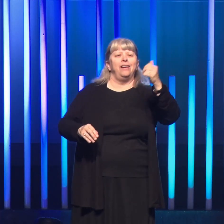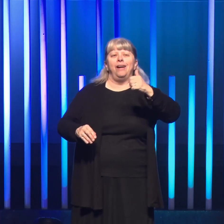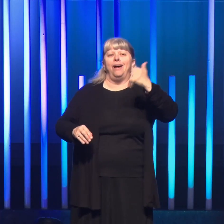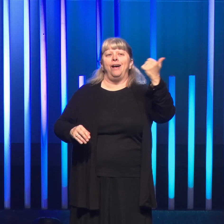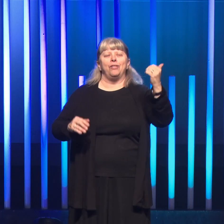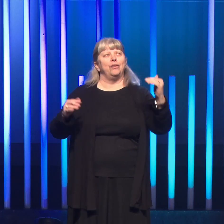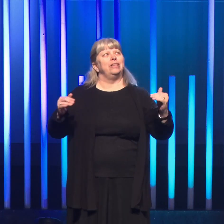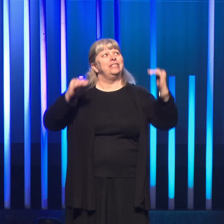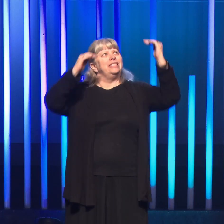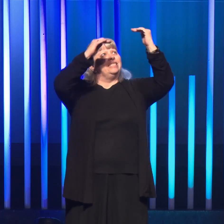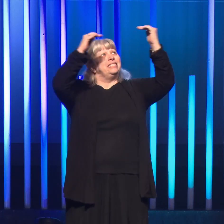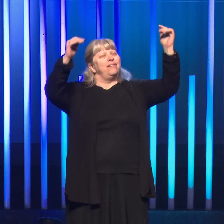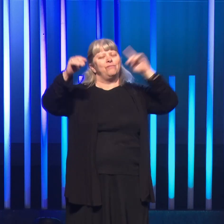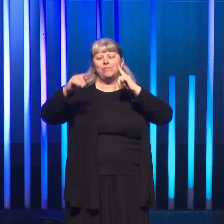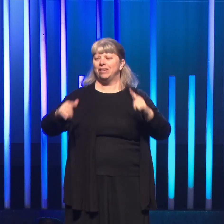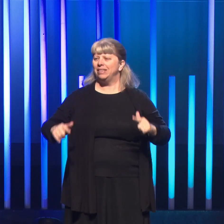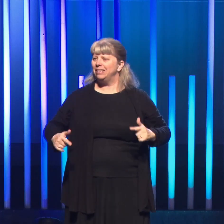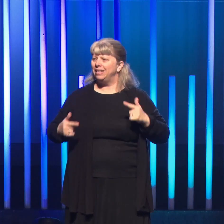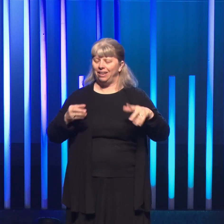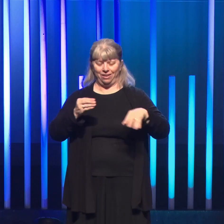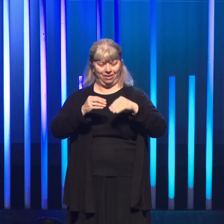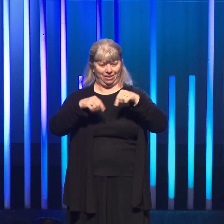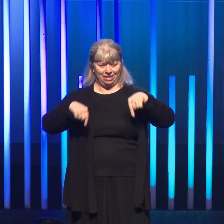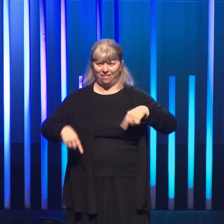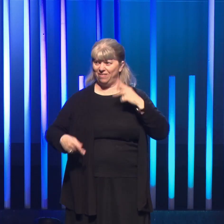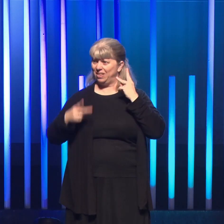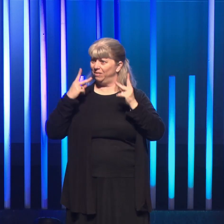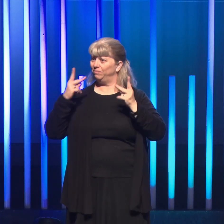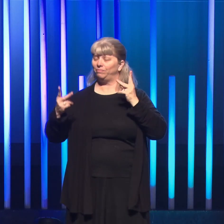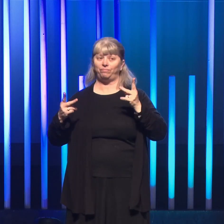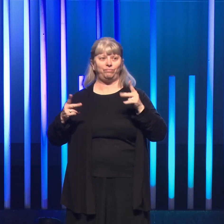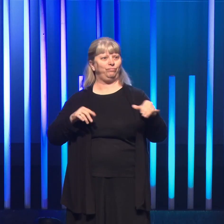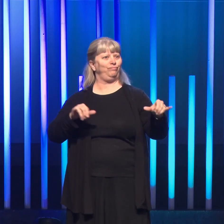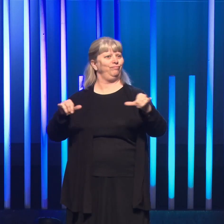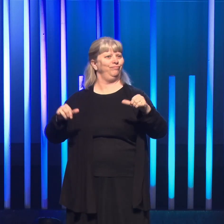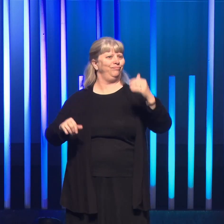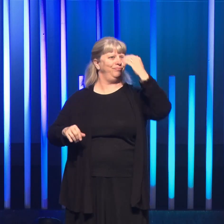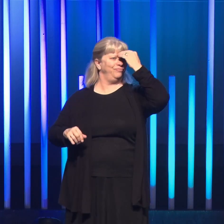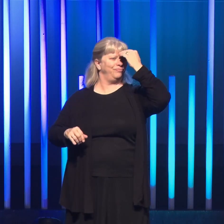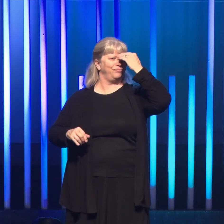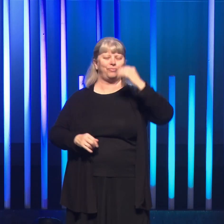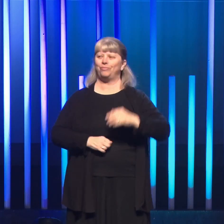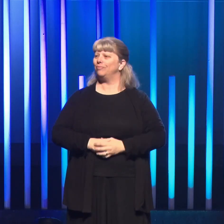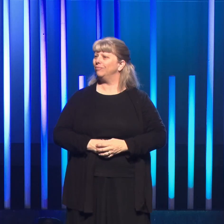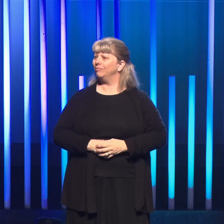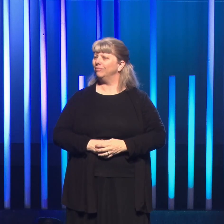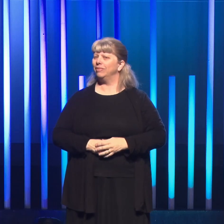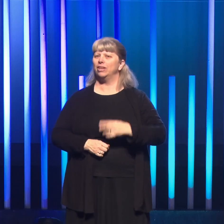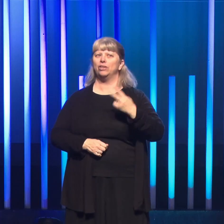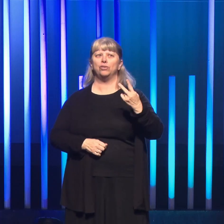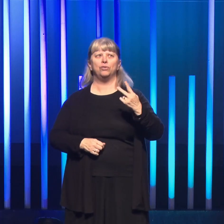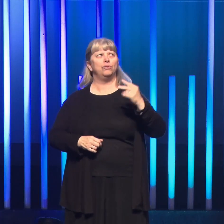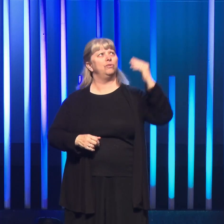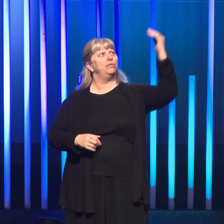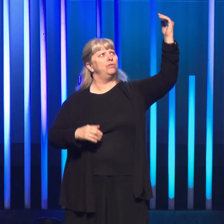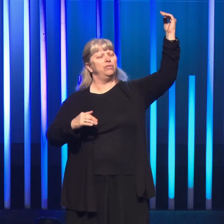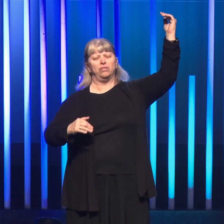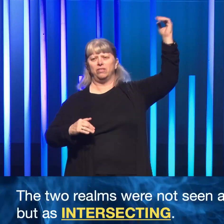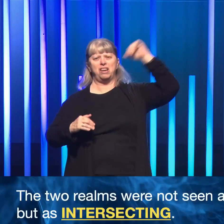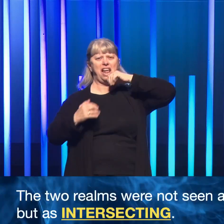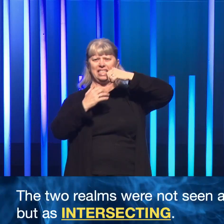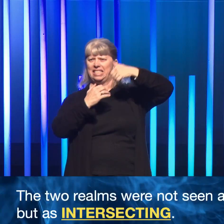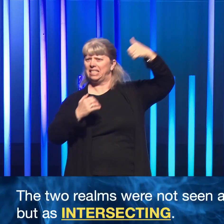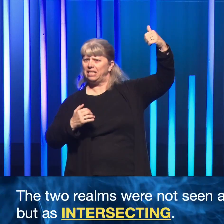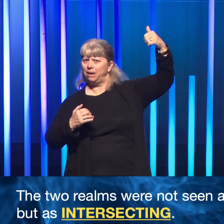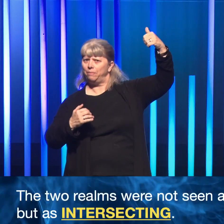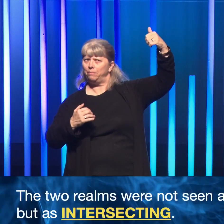layer of reality in addition to this visible one was common knowledge. The two realms were not seen as separate at all, but